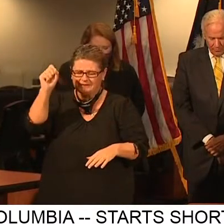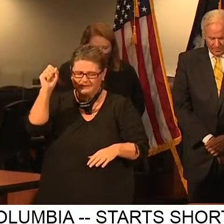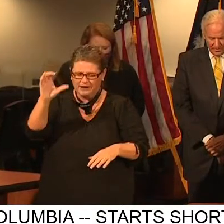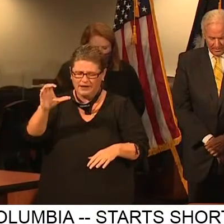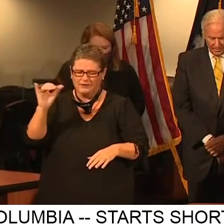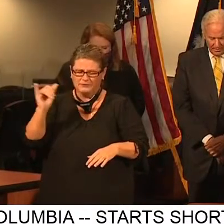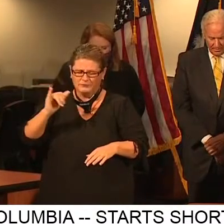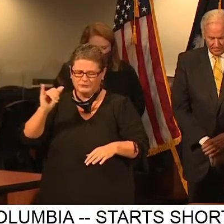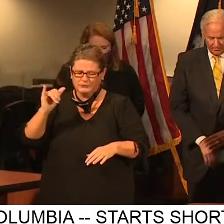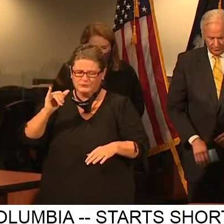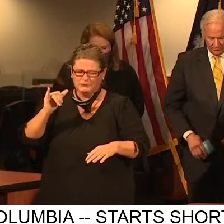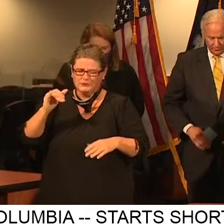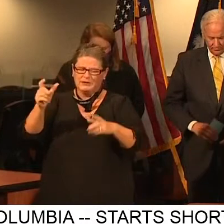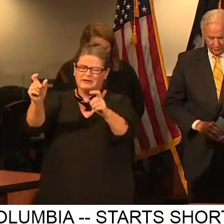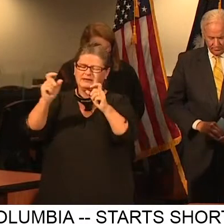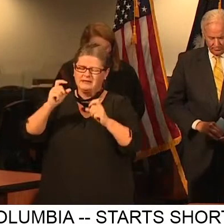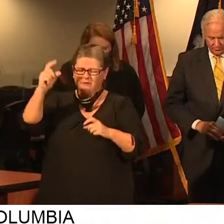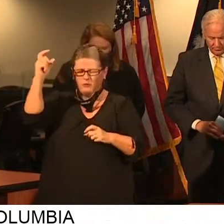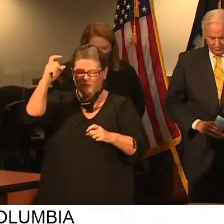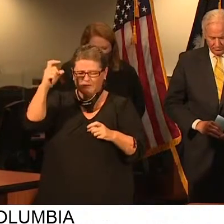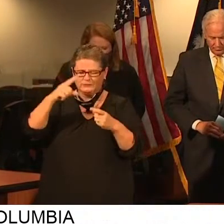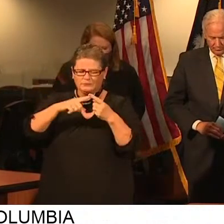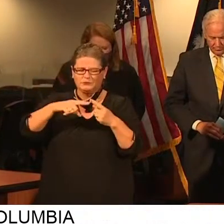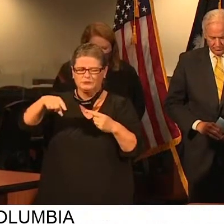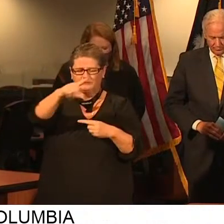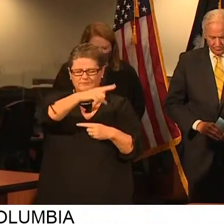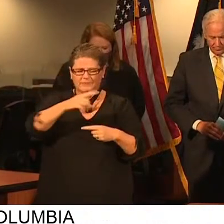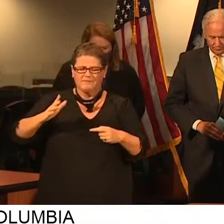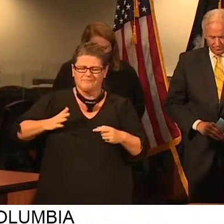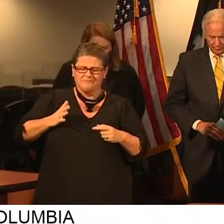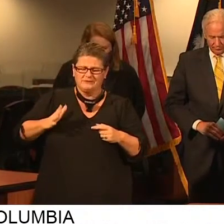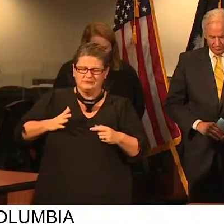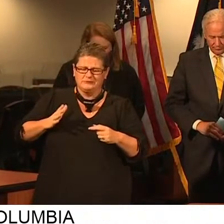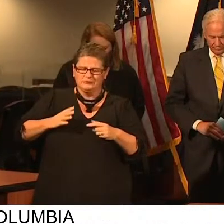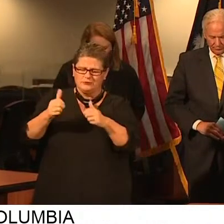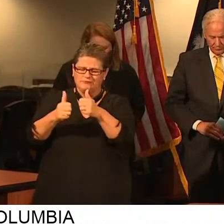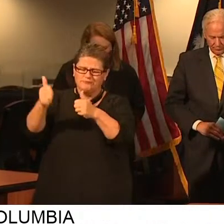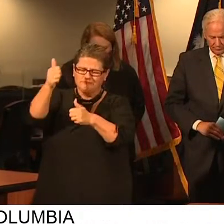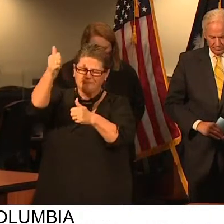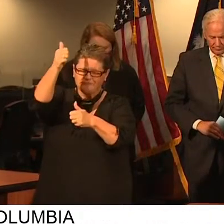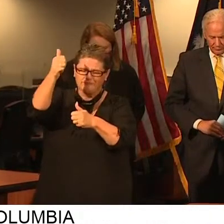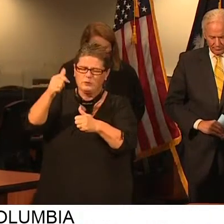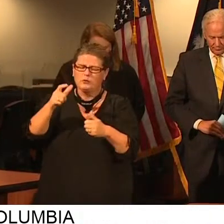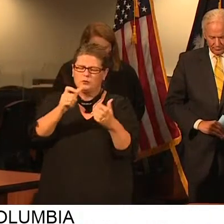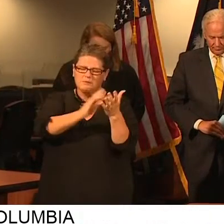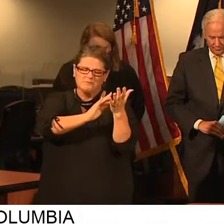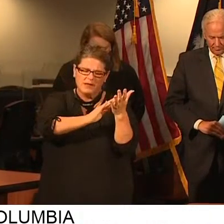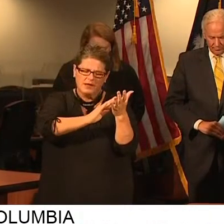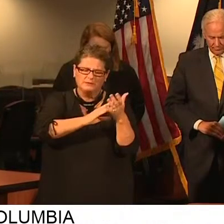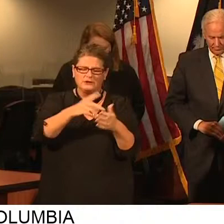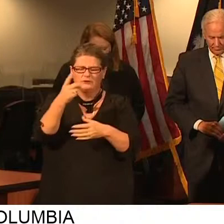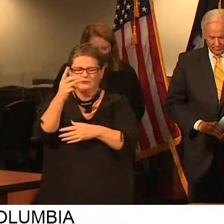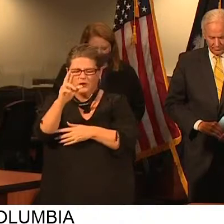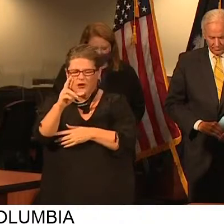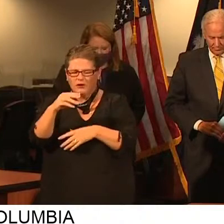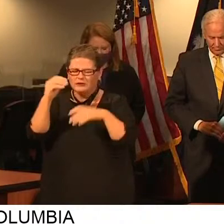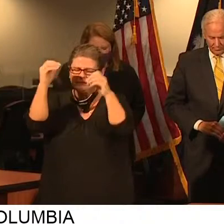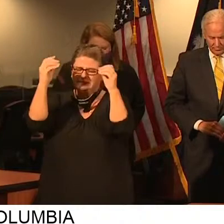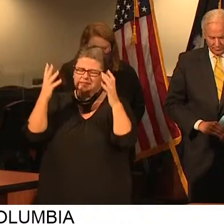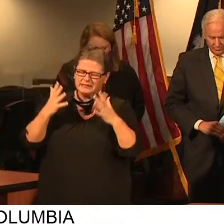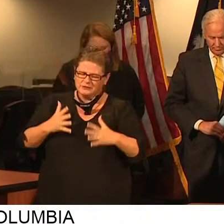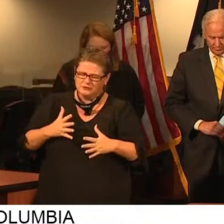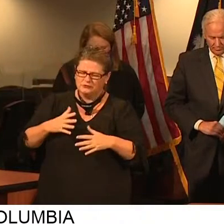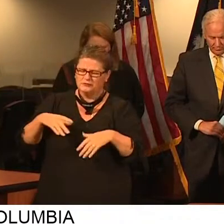would provide wisdom to our state officials and leaders. Be with our medical professionals, teachers, first responders,